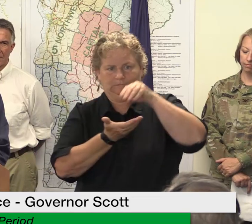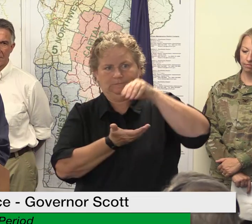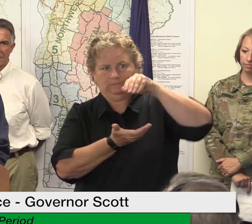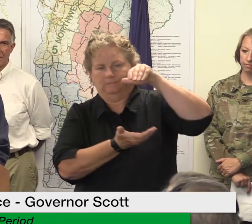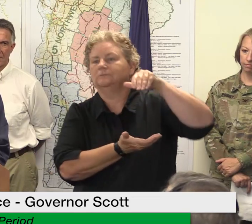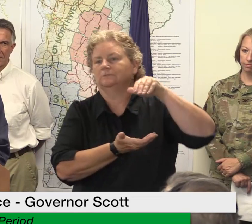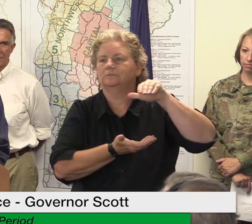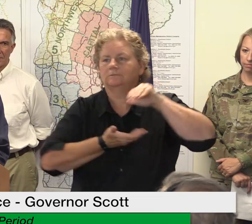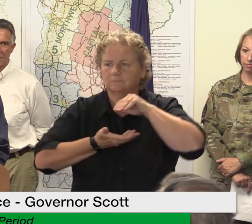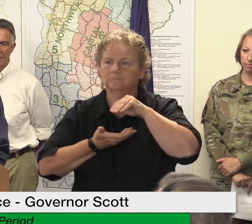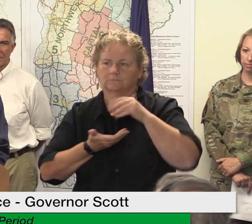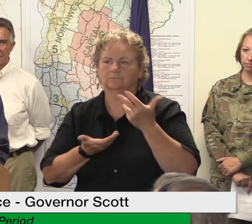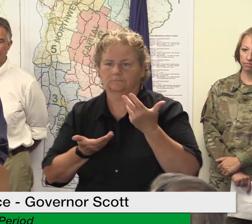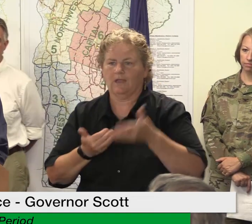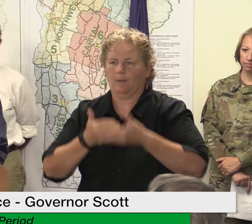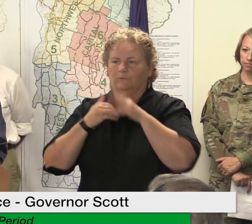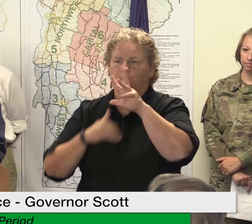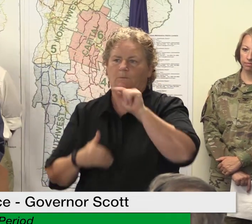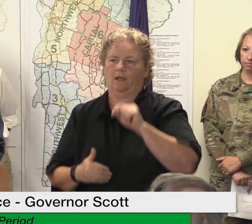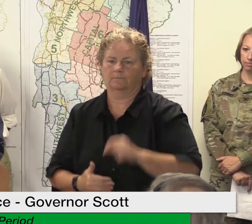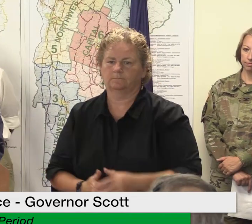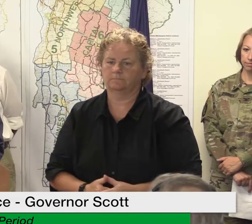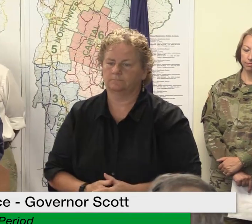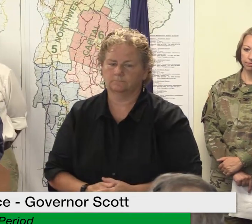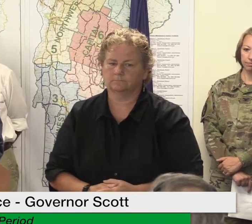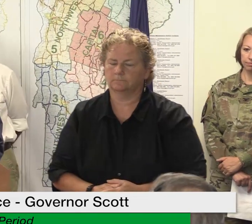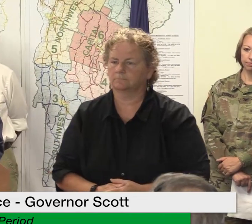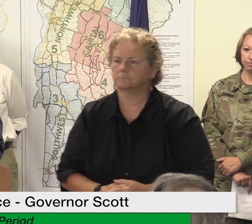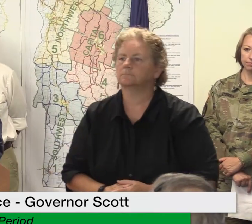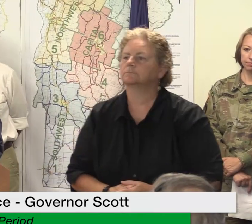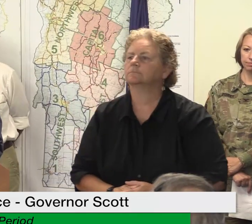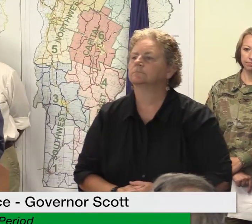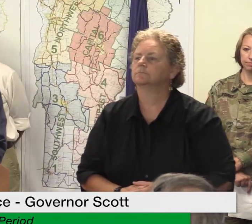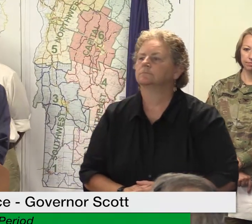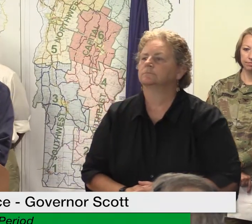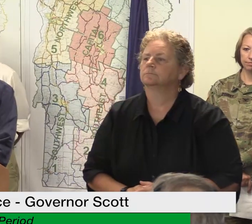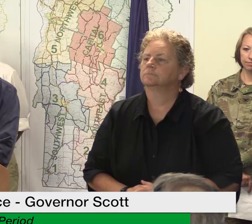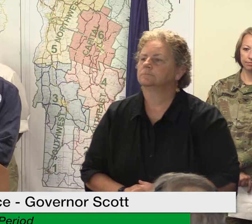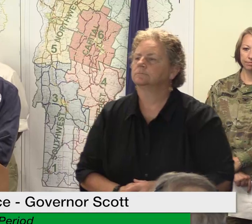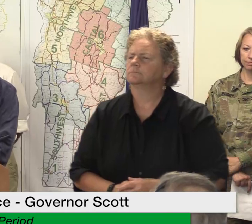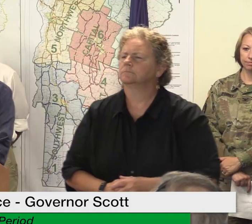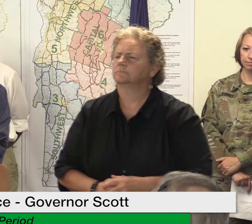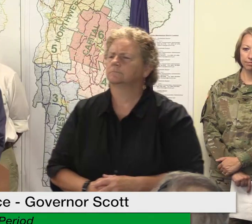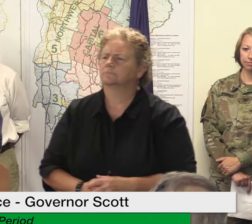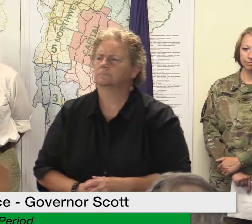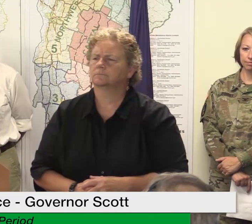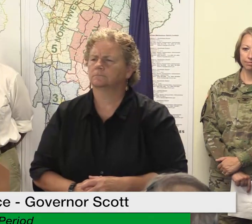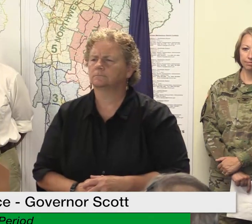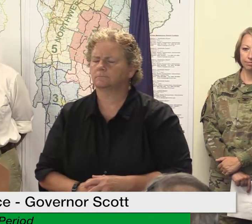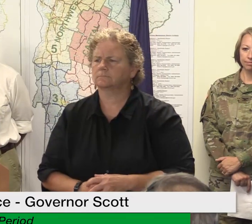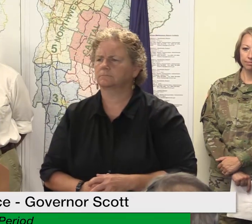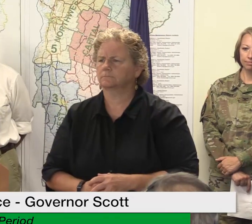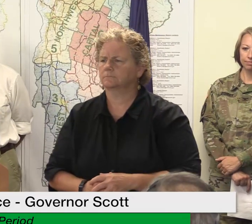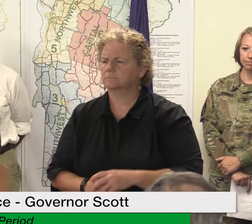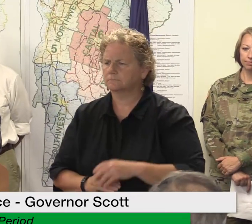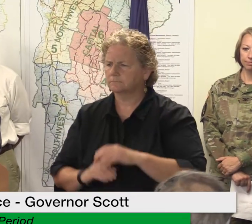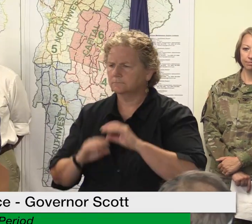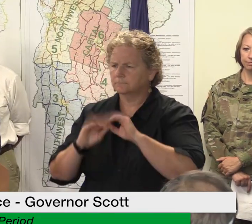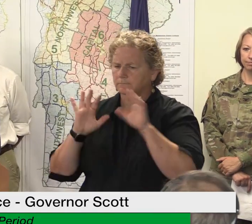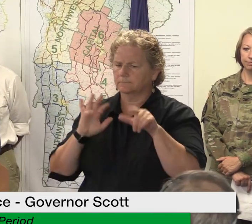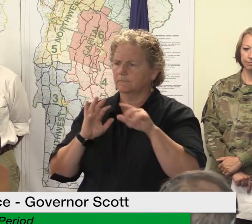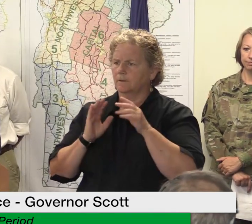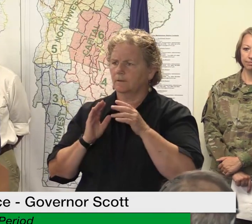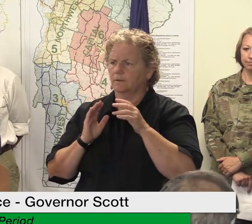state could you remind us again what happens to a homeowner who has suffered extensive damage in an undeclared county